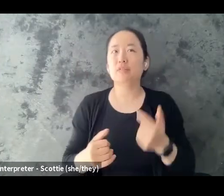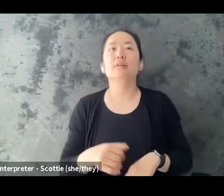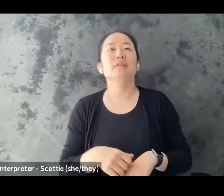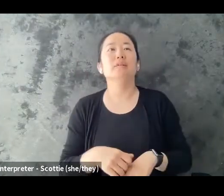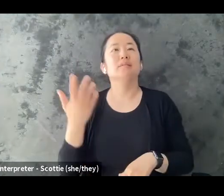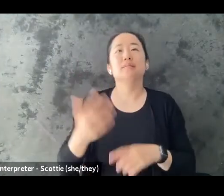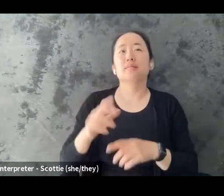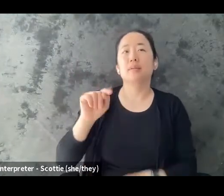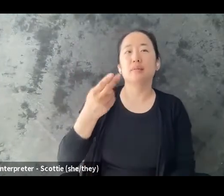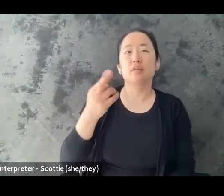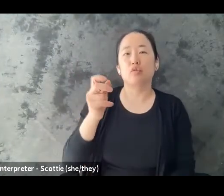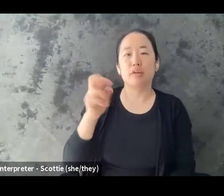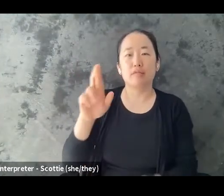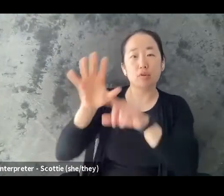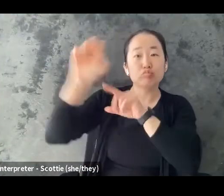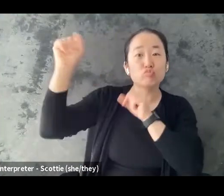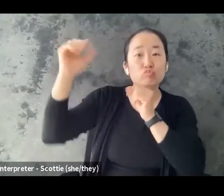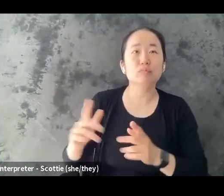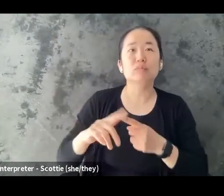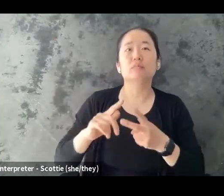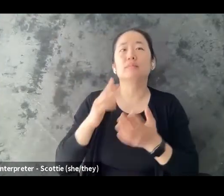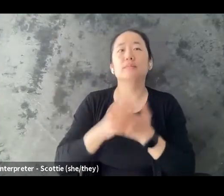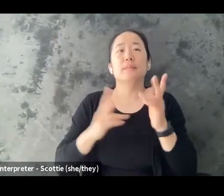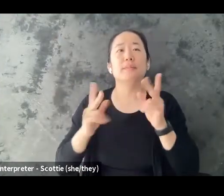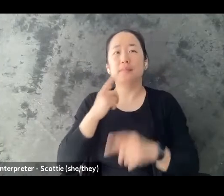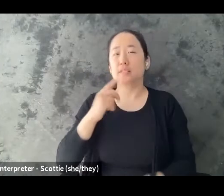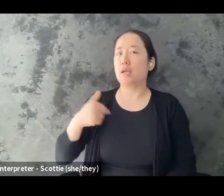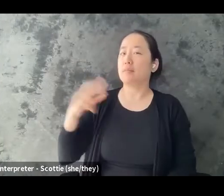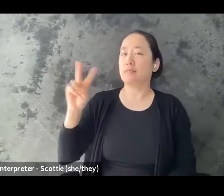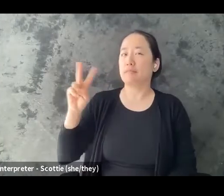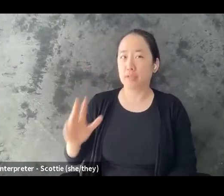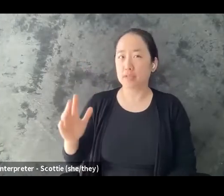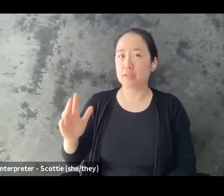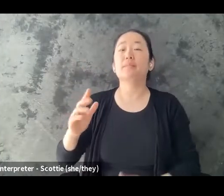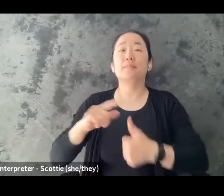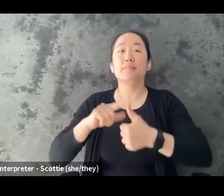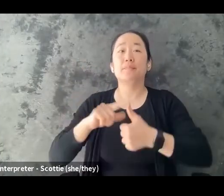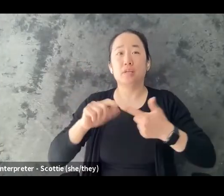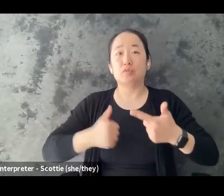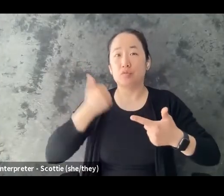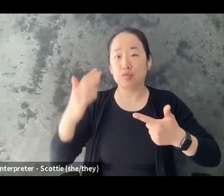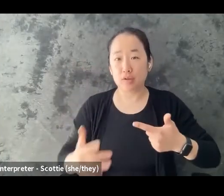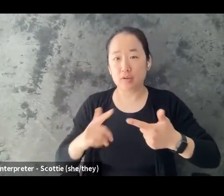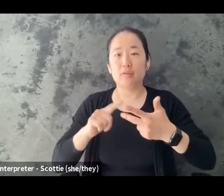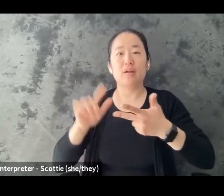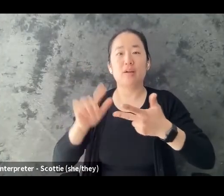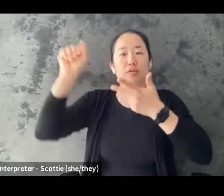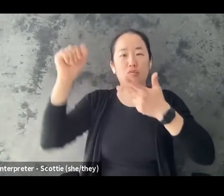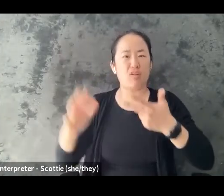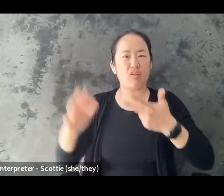thriver. Some say that they're a victim, survivor, and thriver, or a survivor of childhood sexual